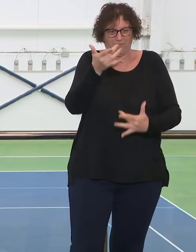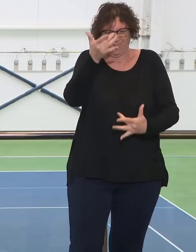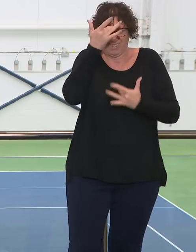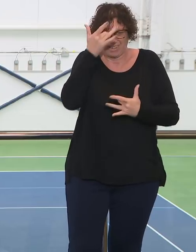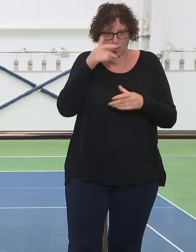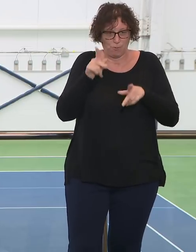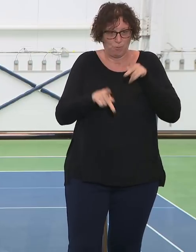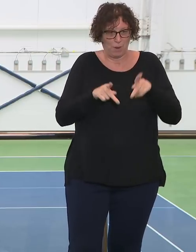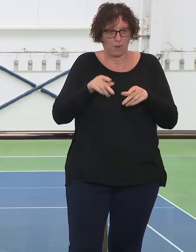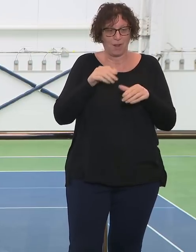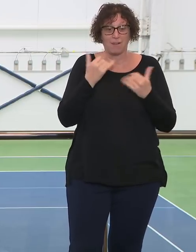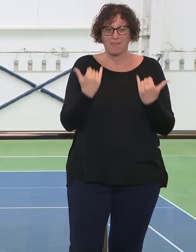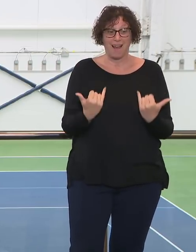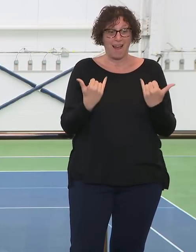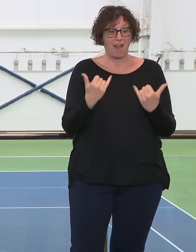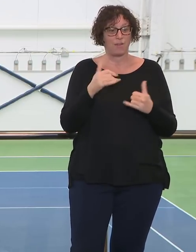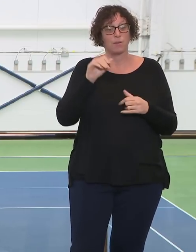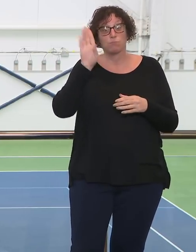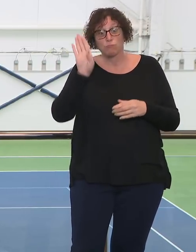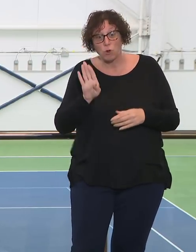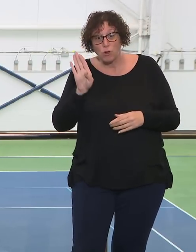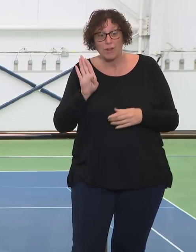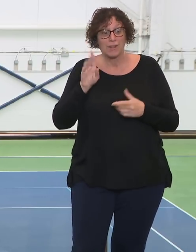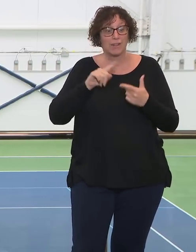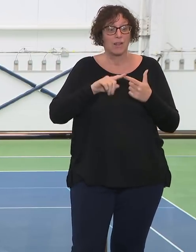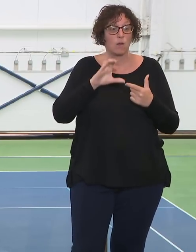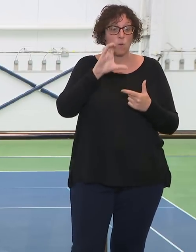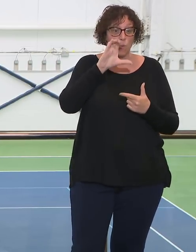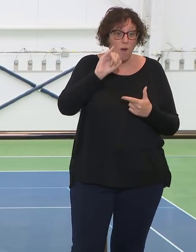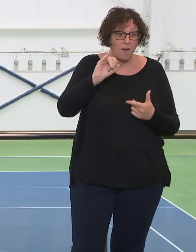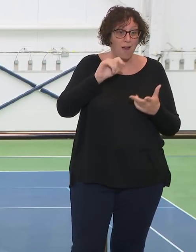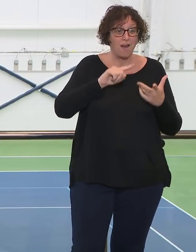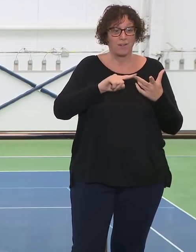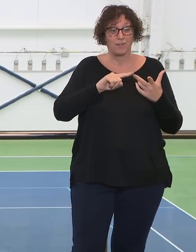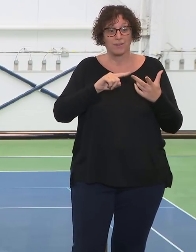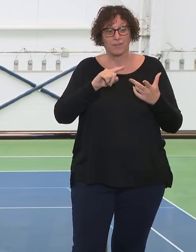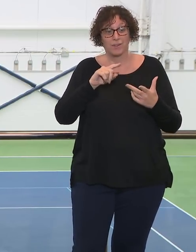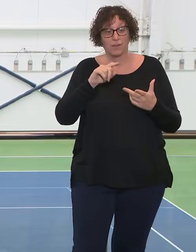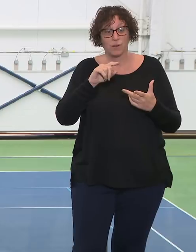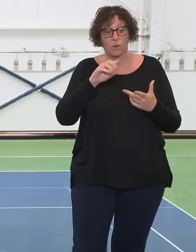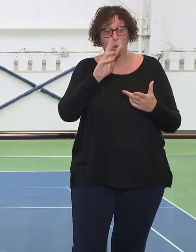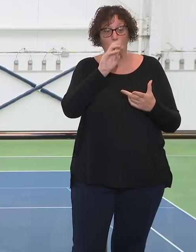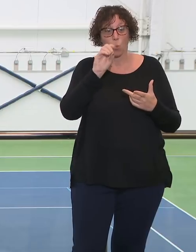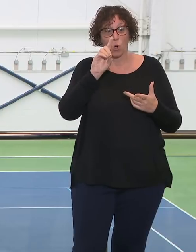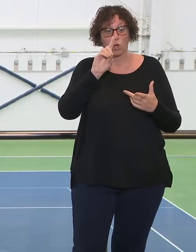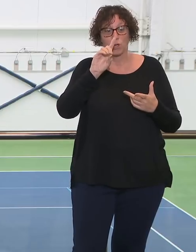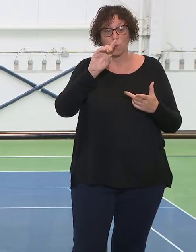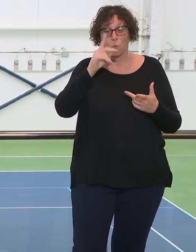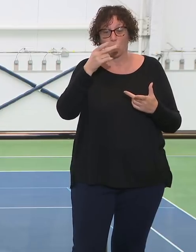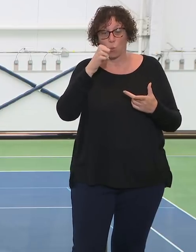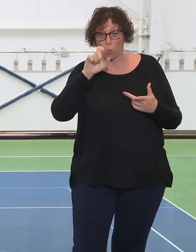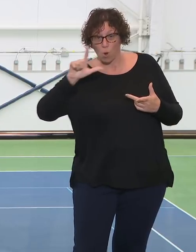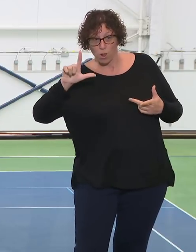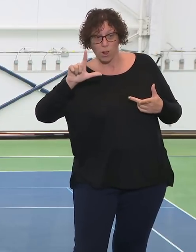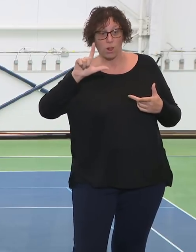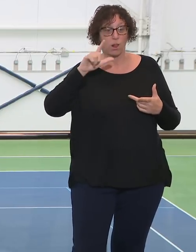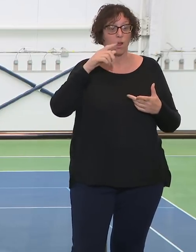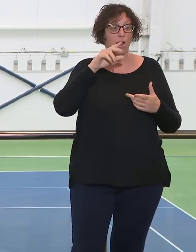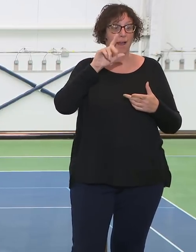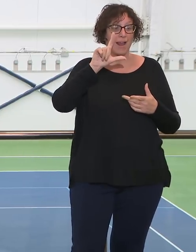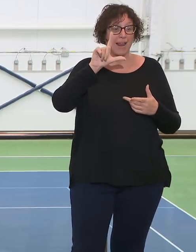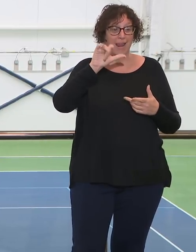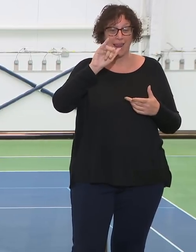Woodhull are all surging as well. Jacoby in the Bronx and Lincoln and the Bronx are right there as well. So